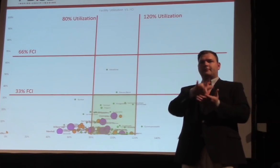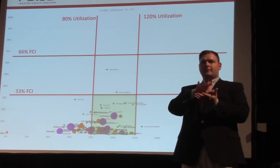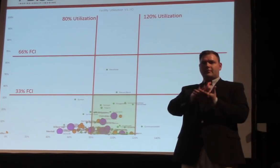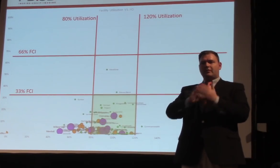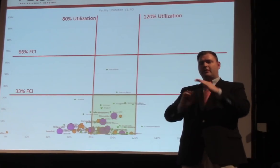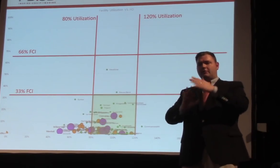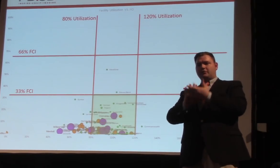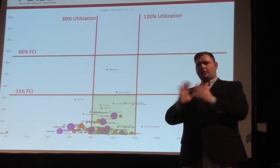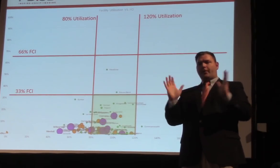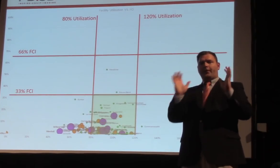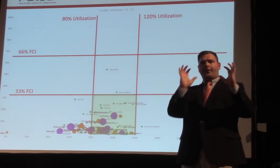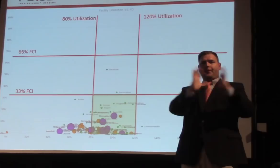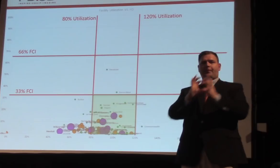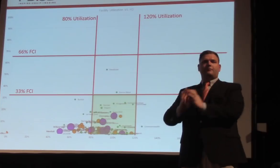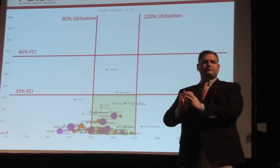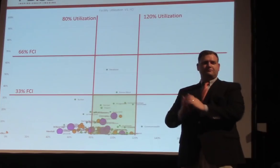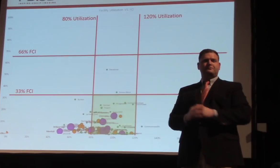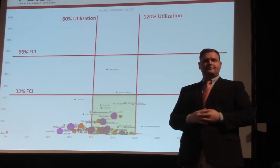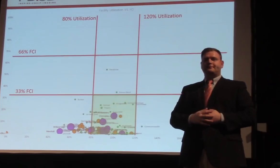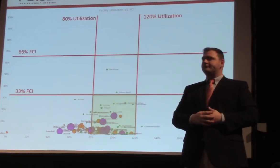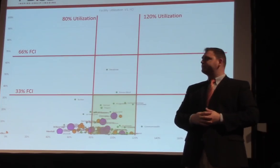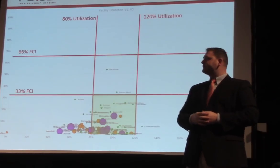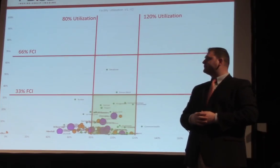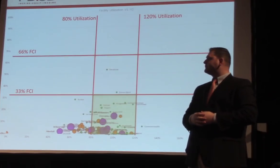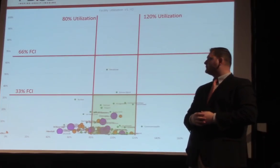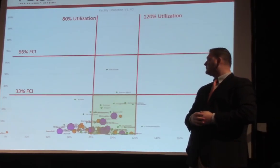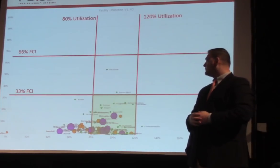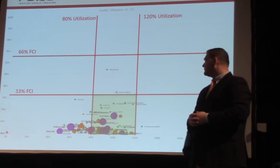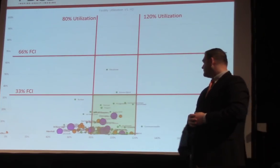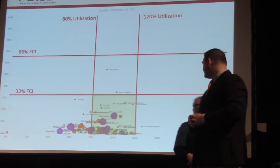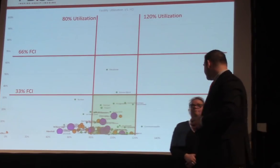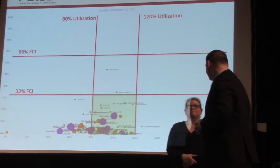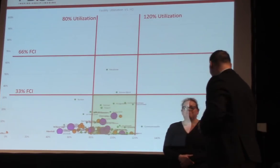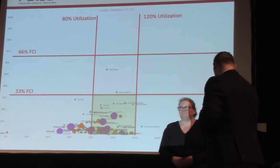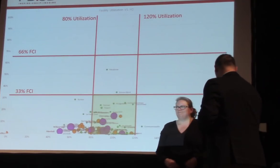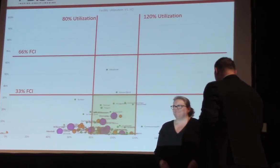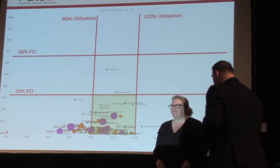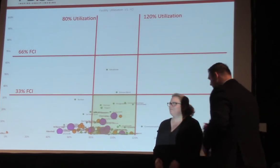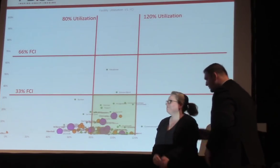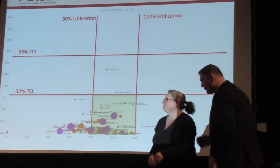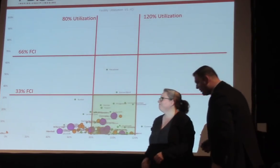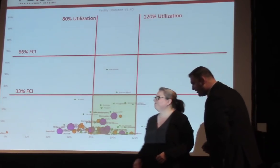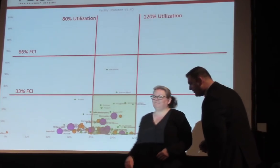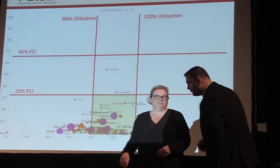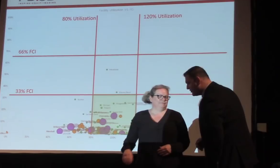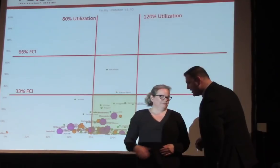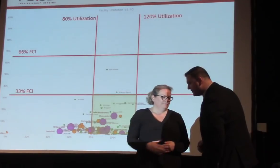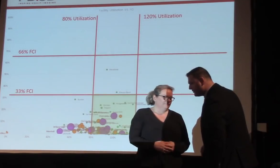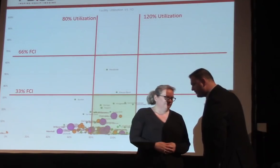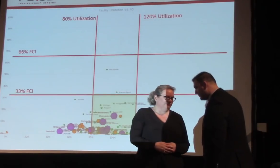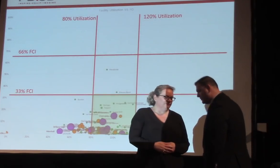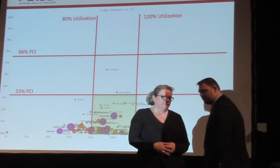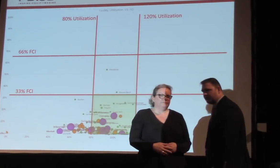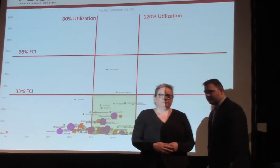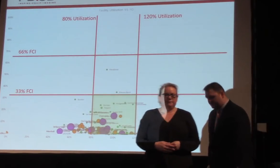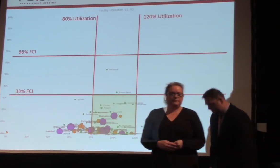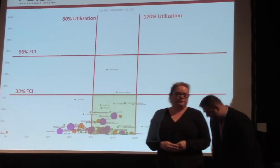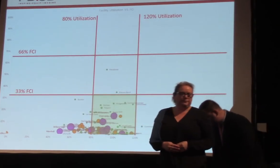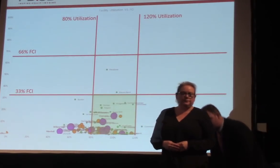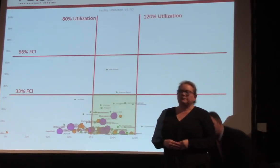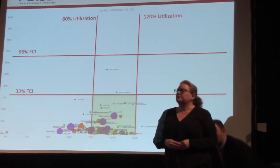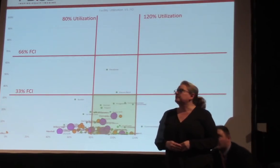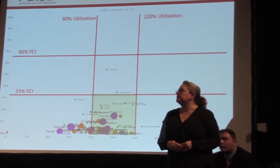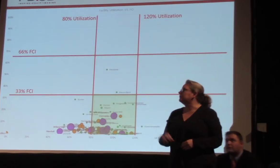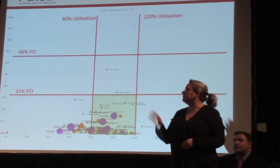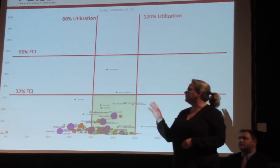smaller, and that's where they're going to be. The x-axis of this chart shows us our utilization of the facility, and again, this is our